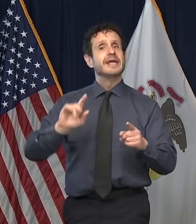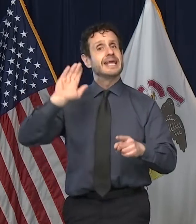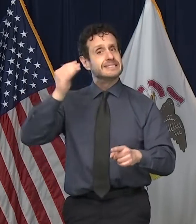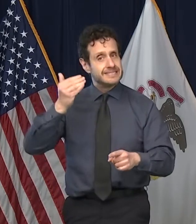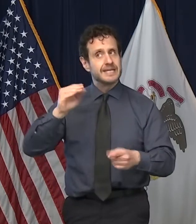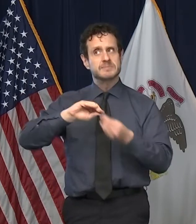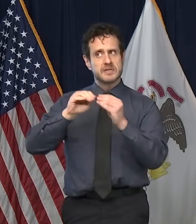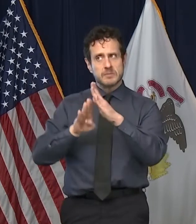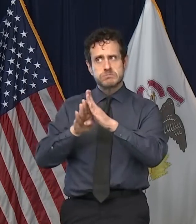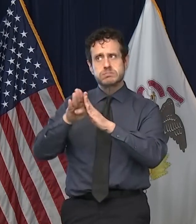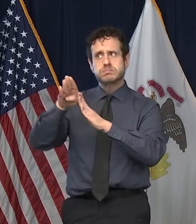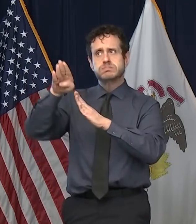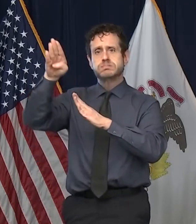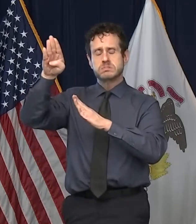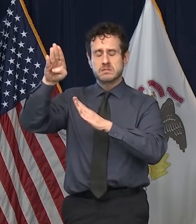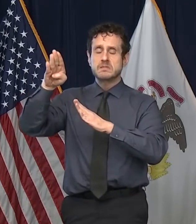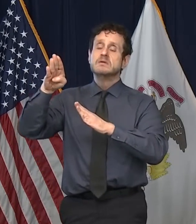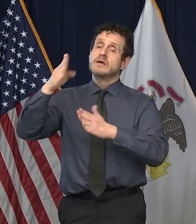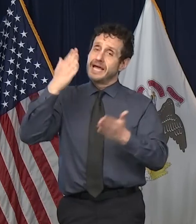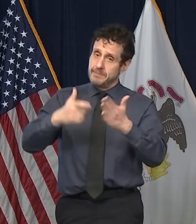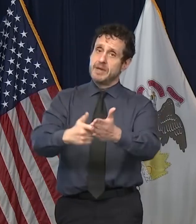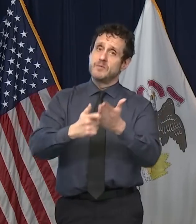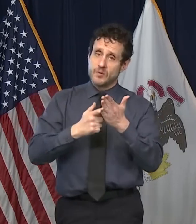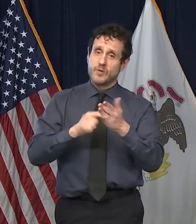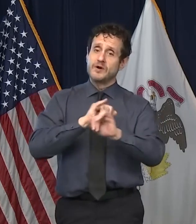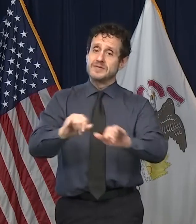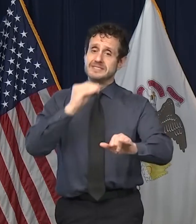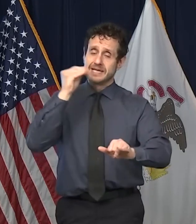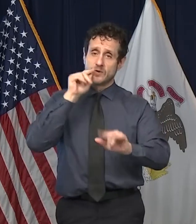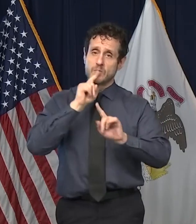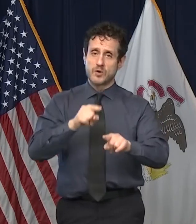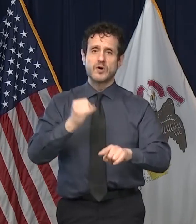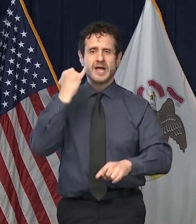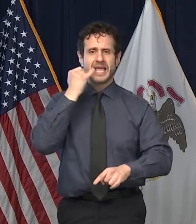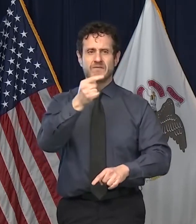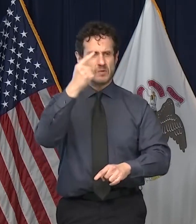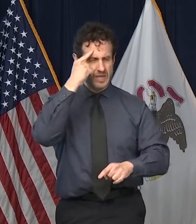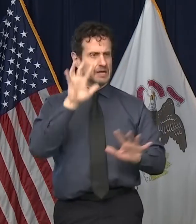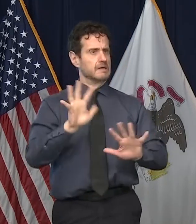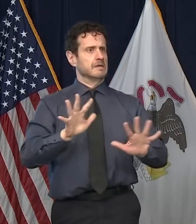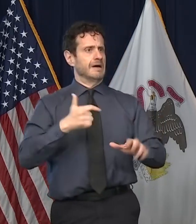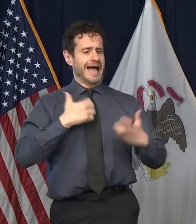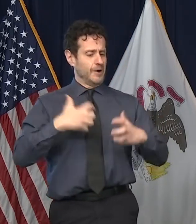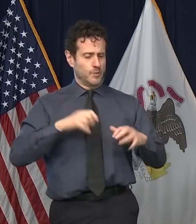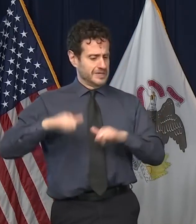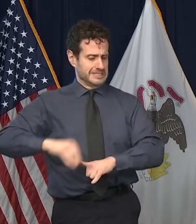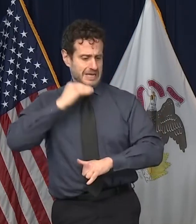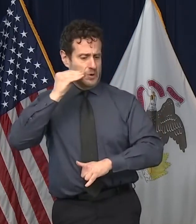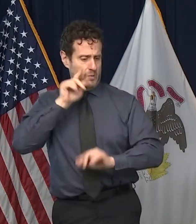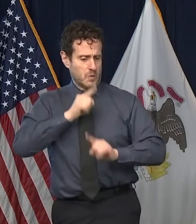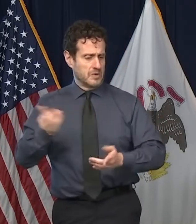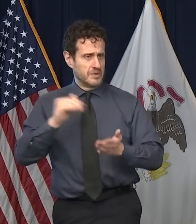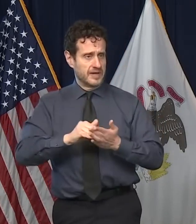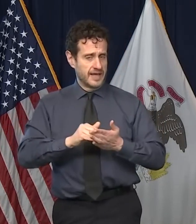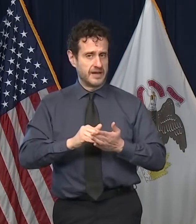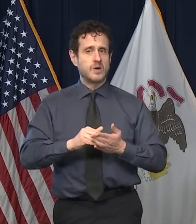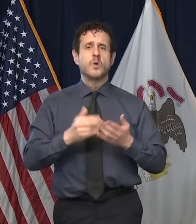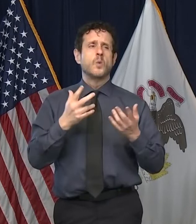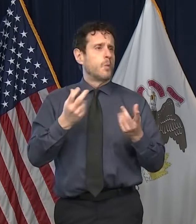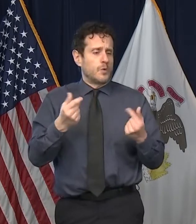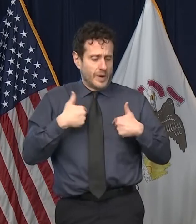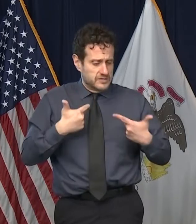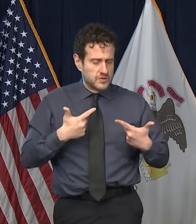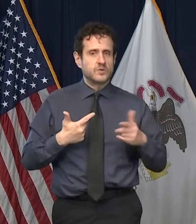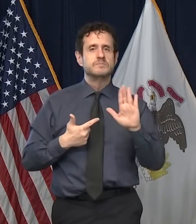If you're sitting at home and wondering what you can do to help prevent this and to stop the spread, well, wear your mask when you're out